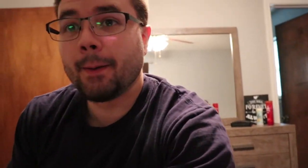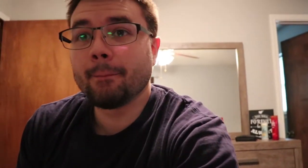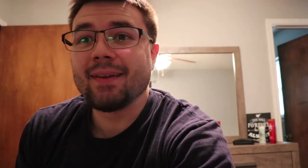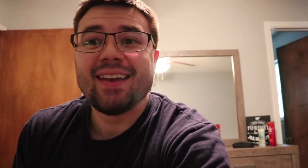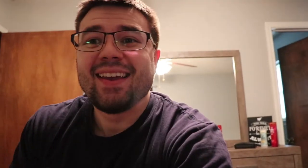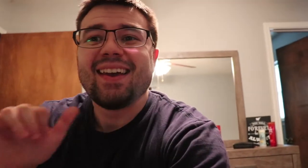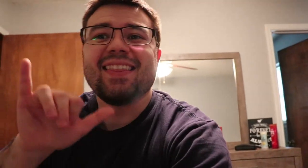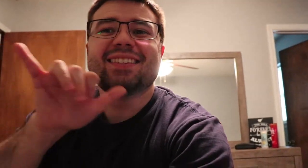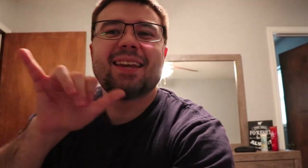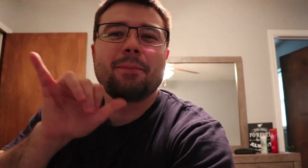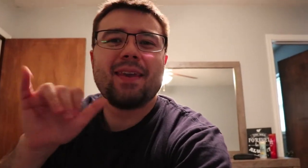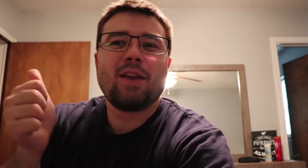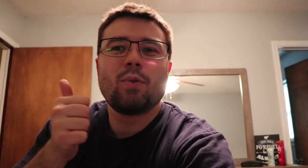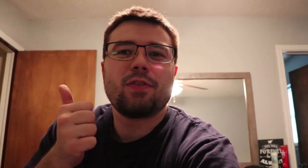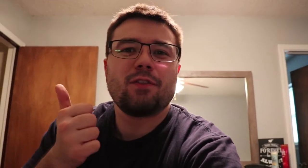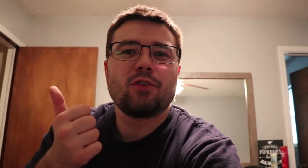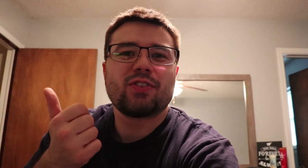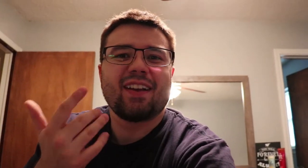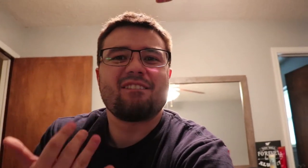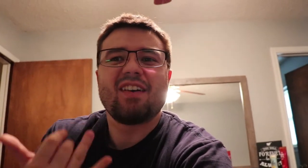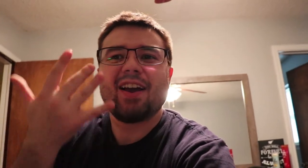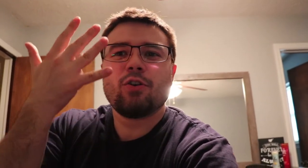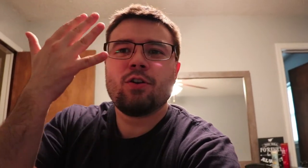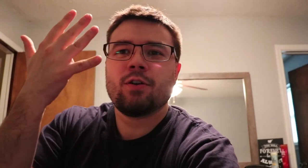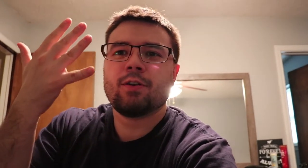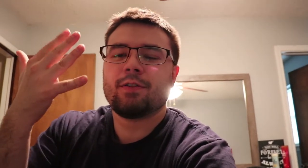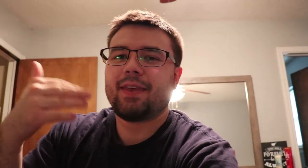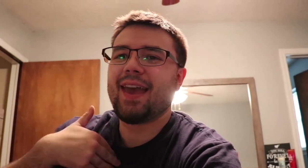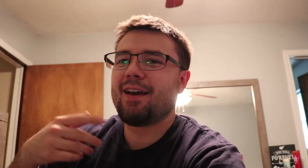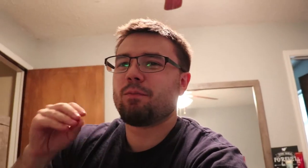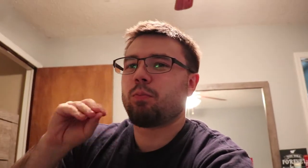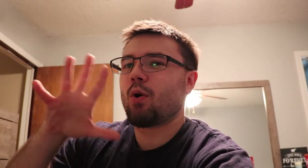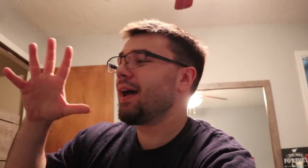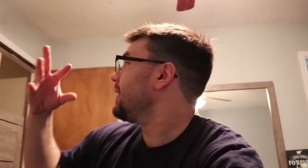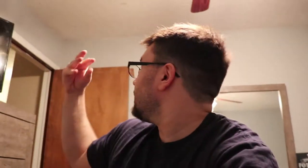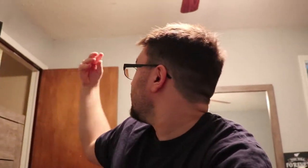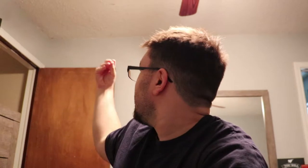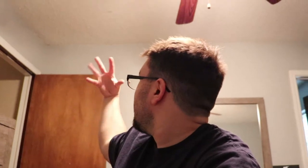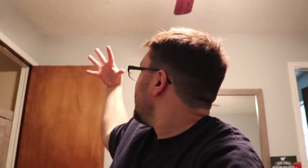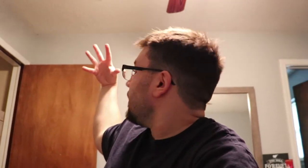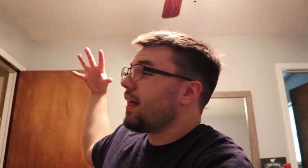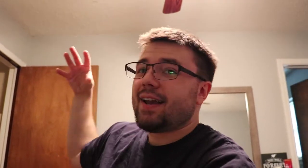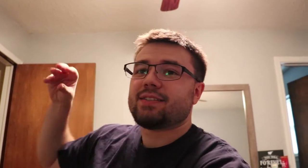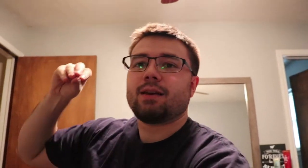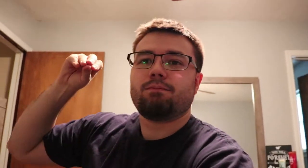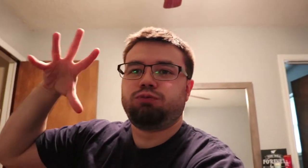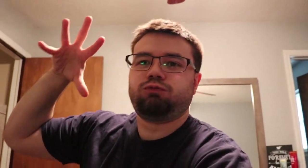um and then same thing with if there's like a fire they have bright lights that flash